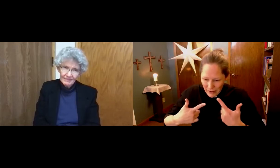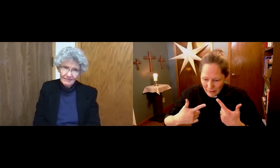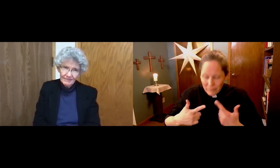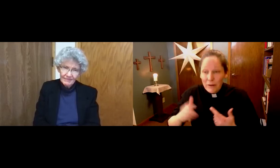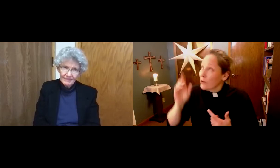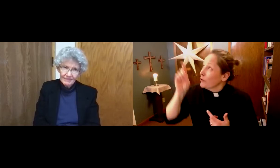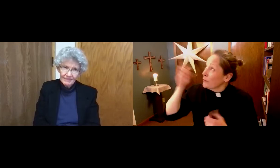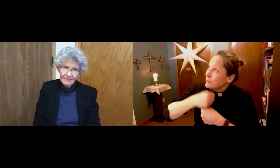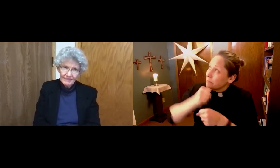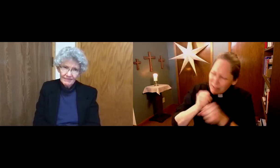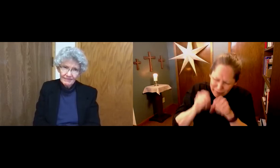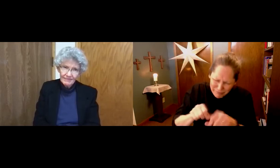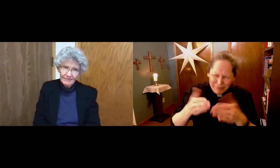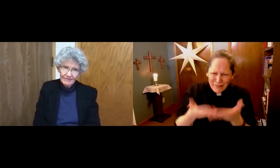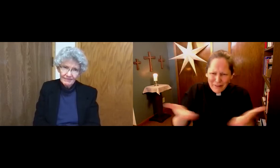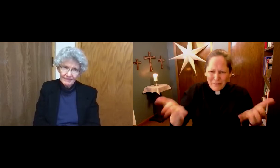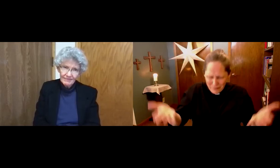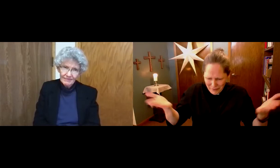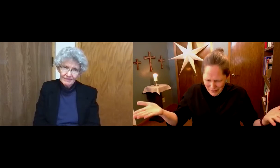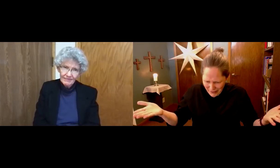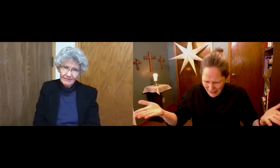Source of life that gave us birth.